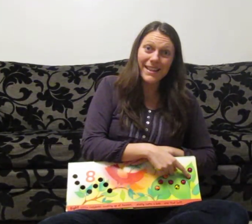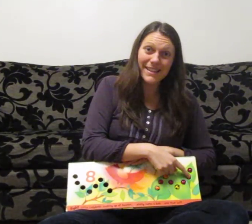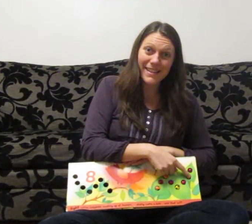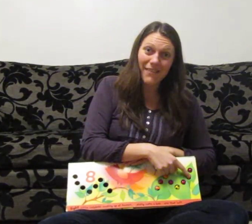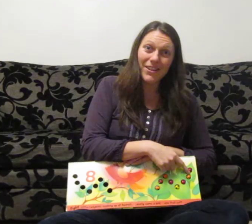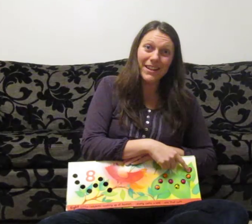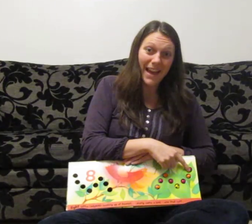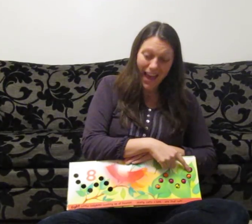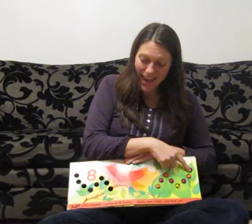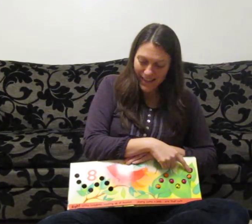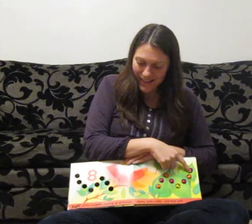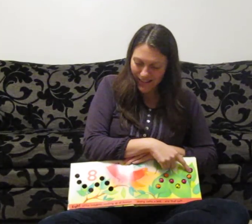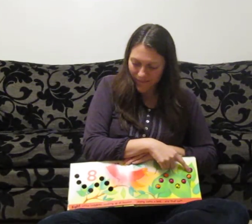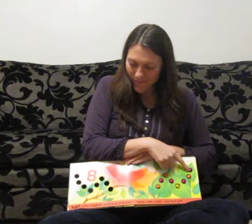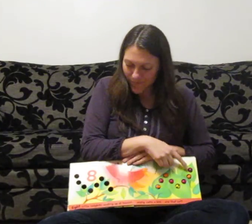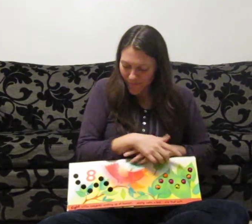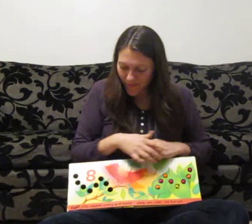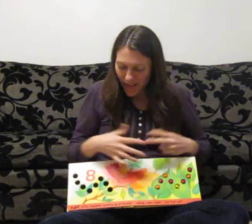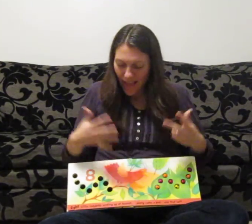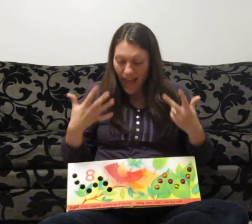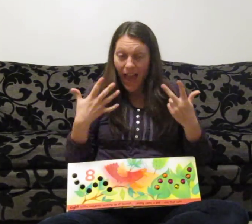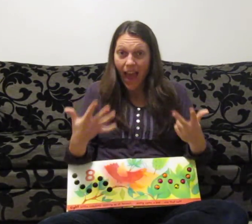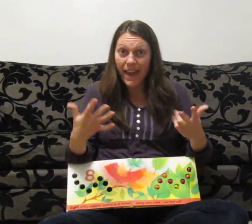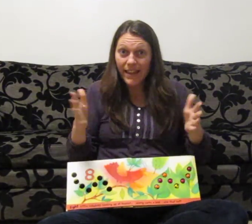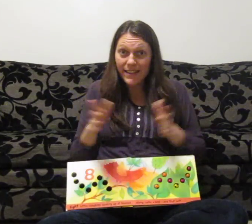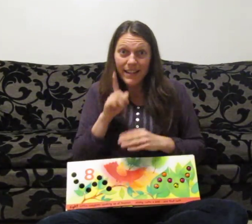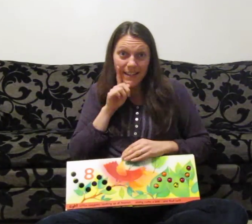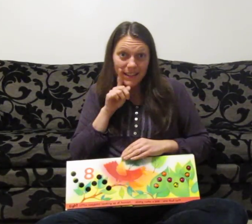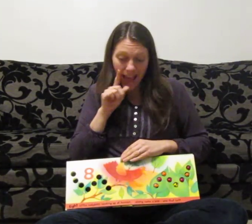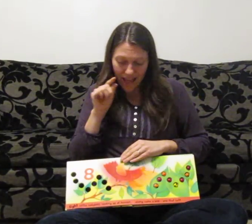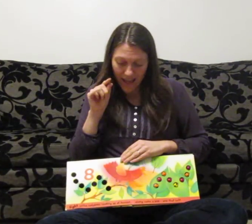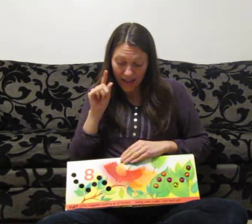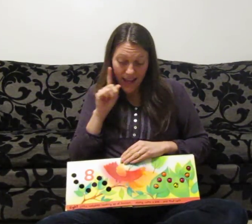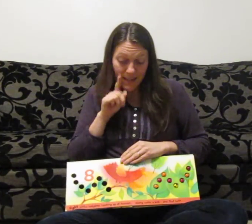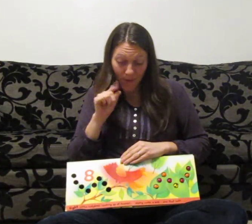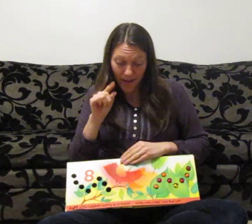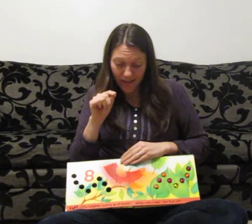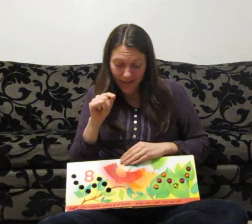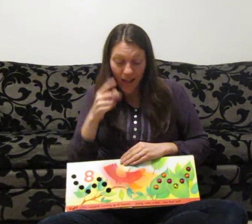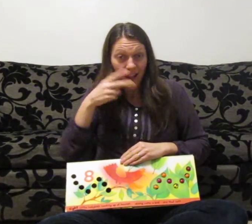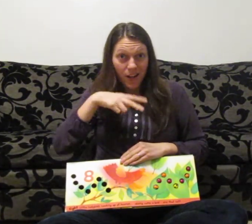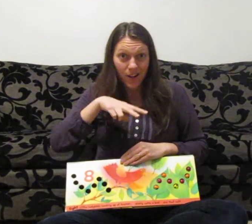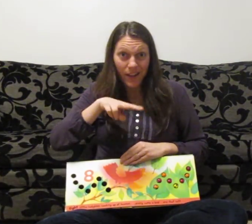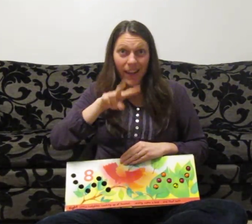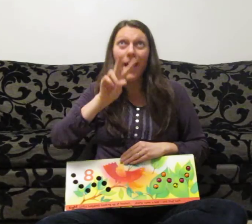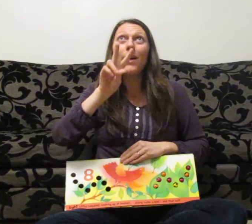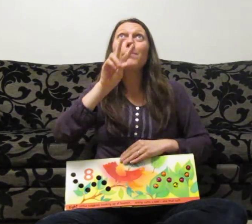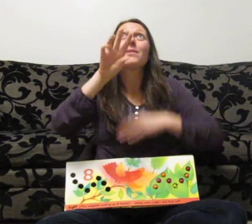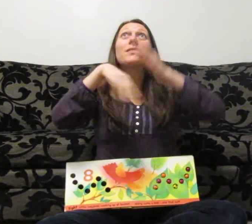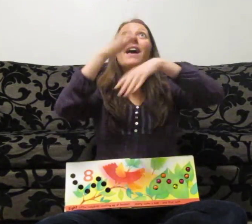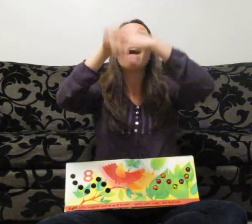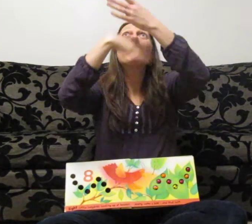seven, eight. Eight little ladybirds looking up to heaven.